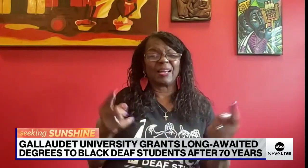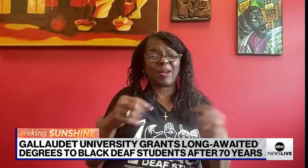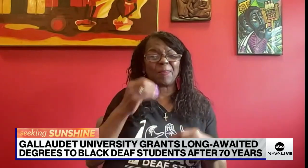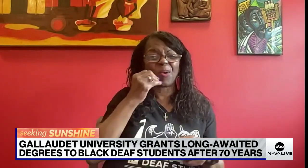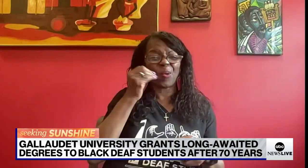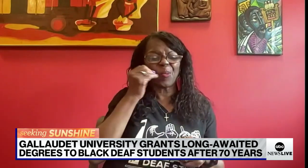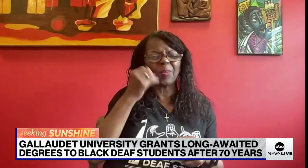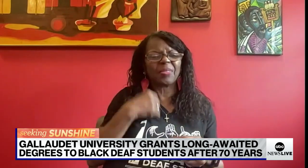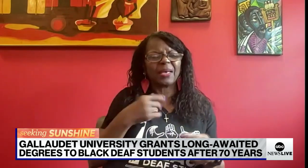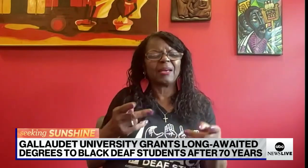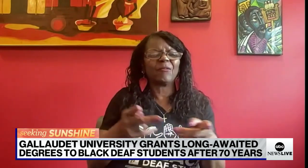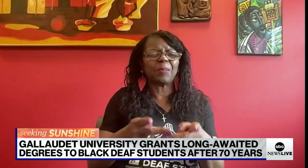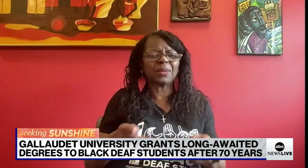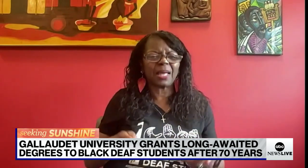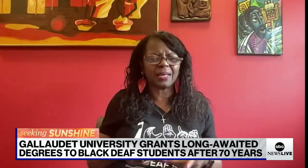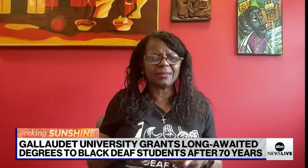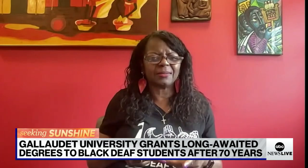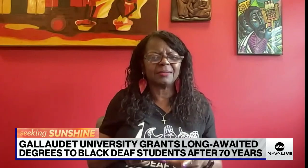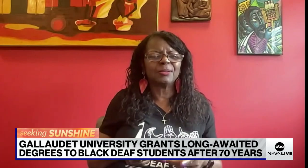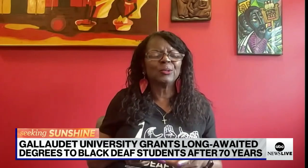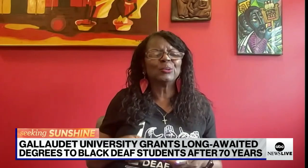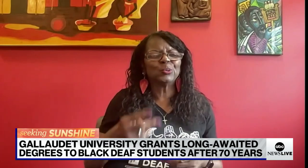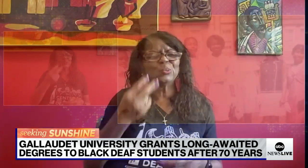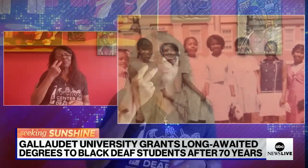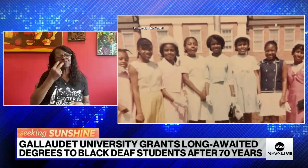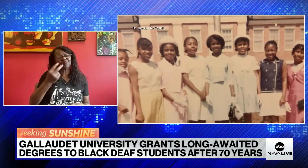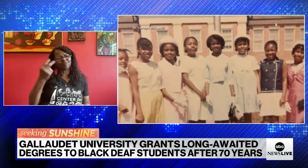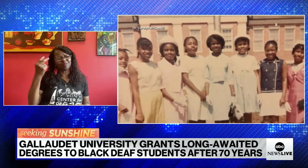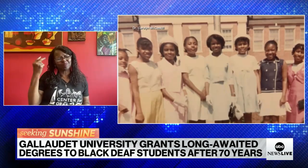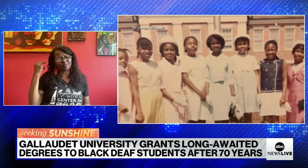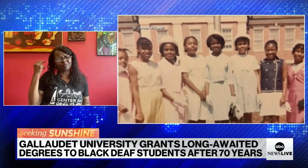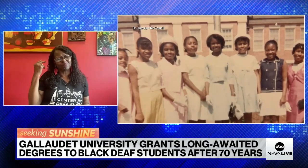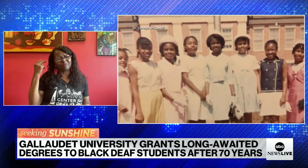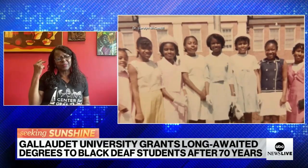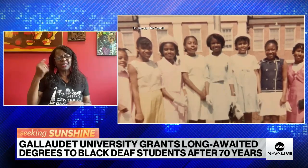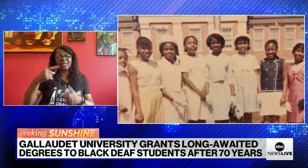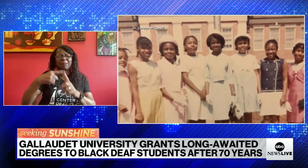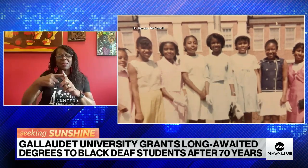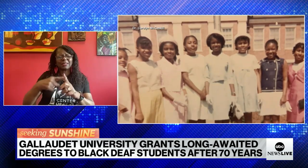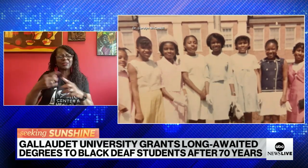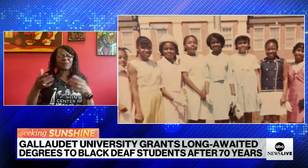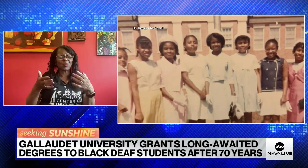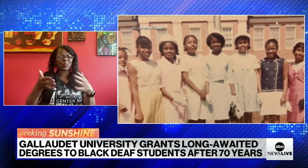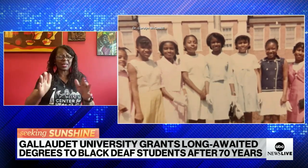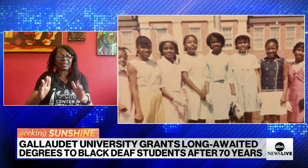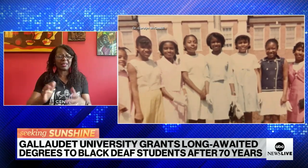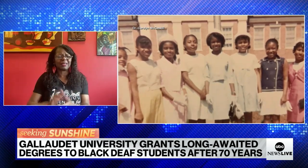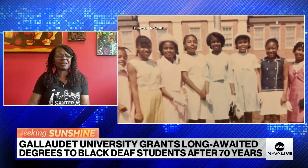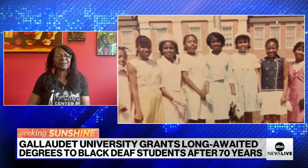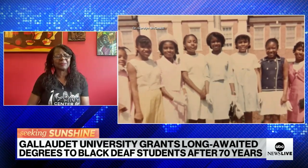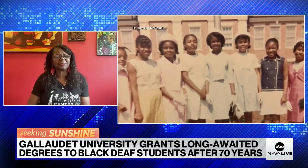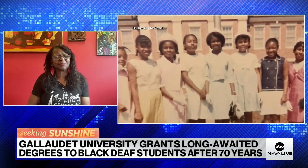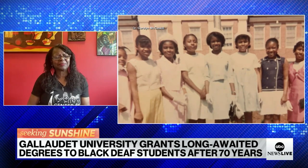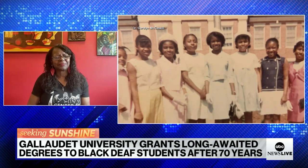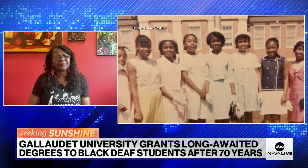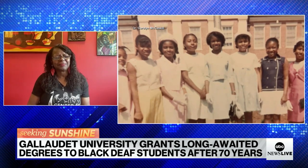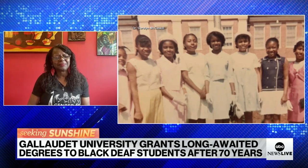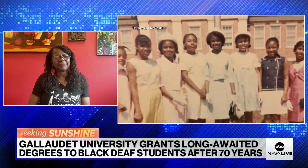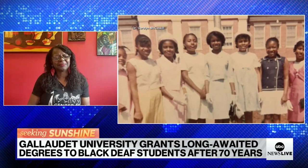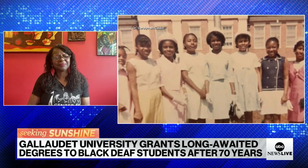and really serving as a coming home. And when they come home and they'll have a place to reflect and to think